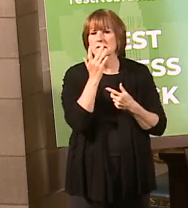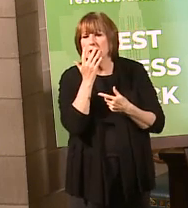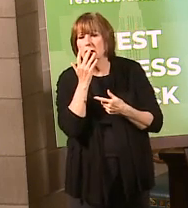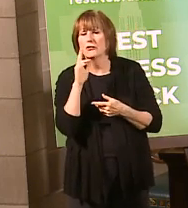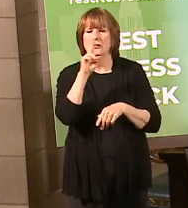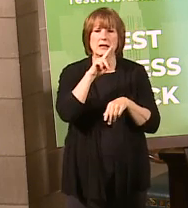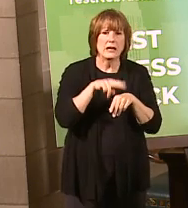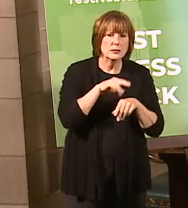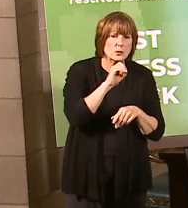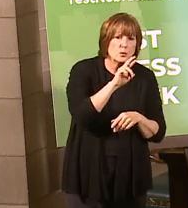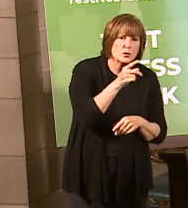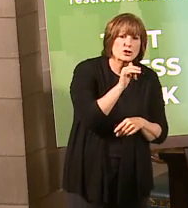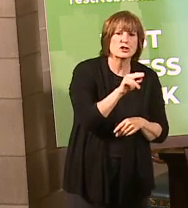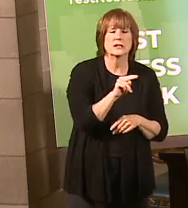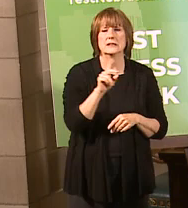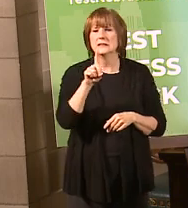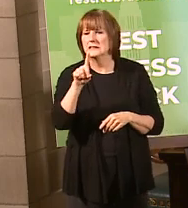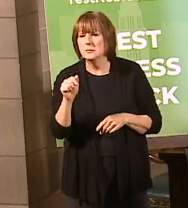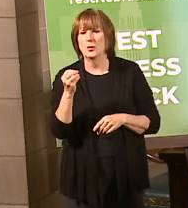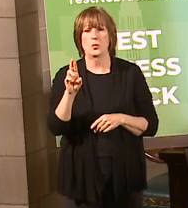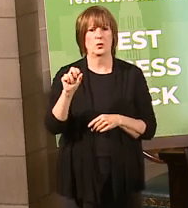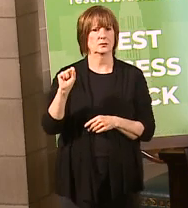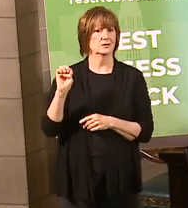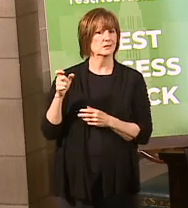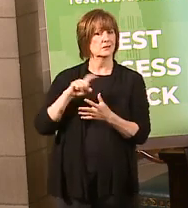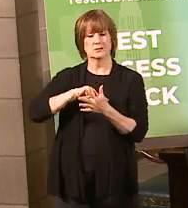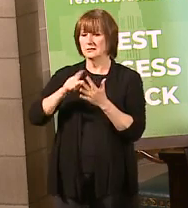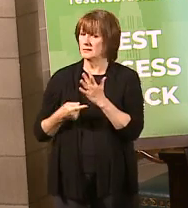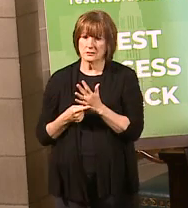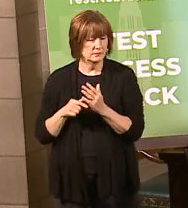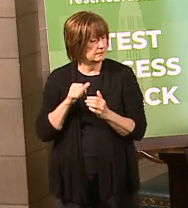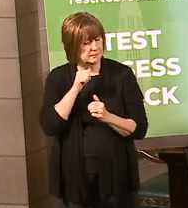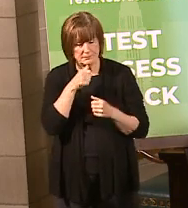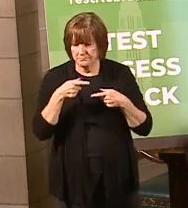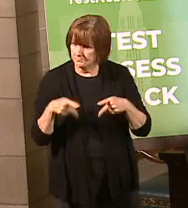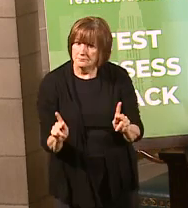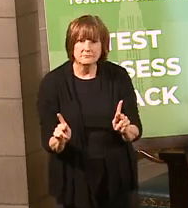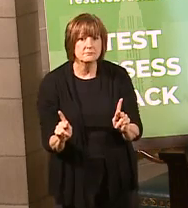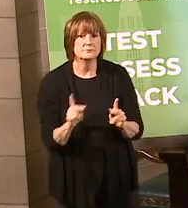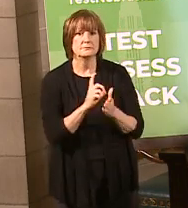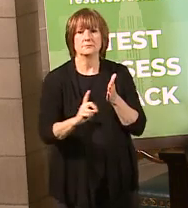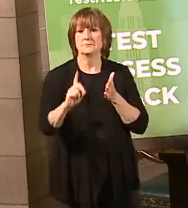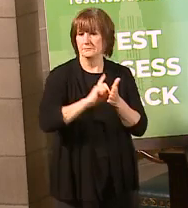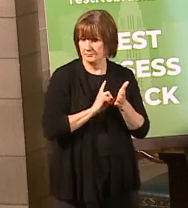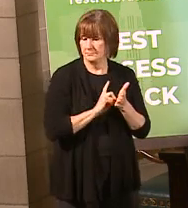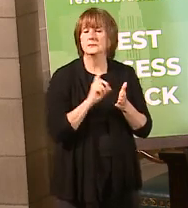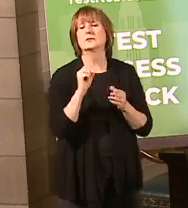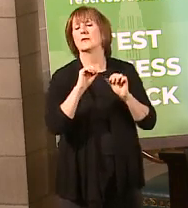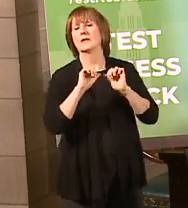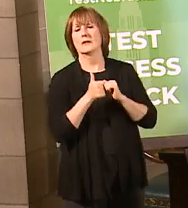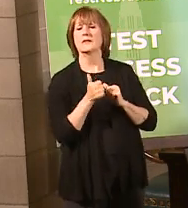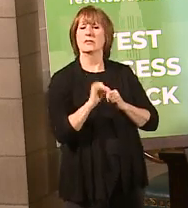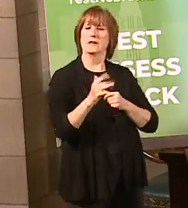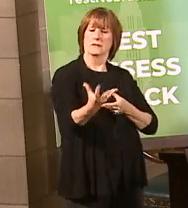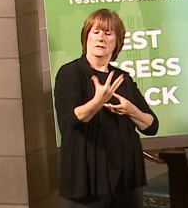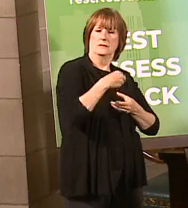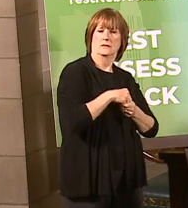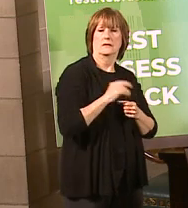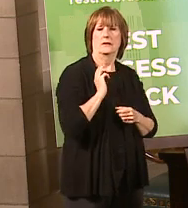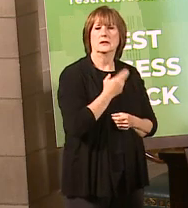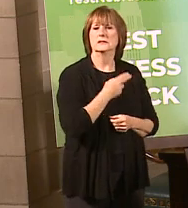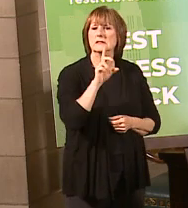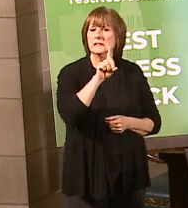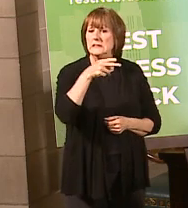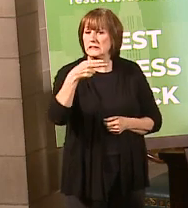disability, age, or sex. So wanted to kind of start off that of how that kind of plays into what we do at HHS in supporting